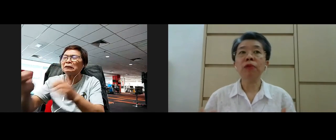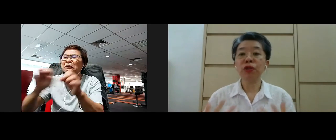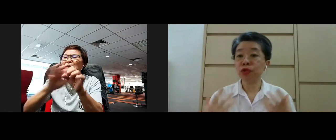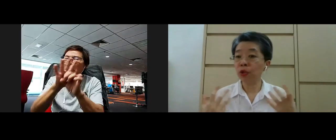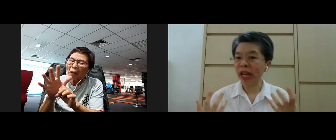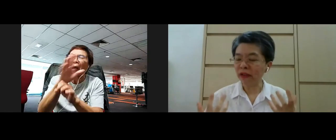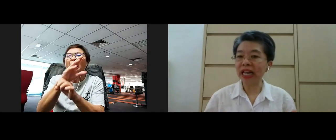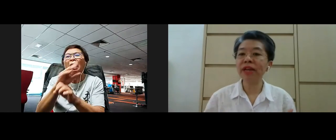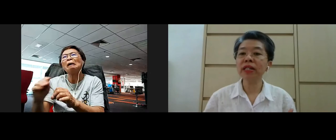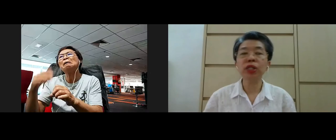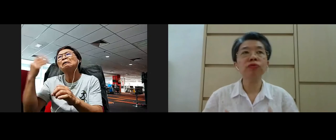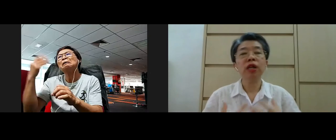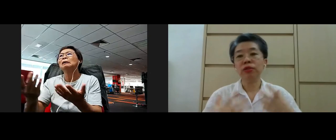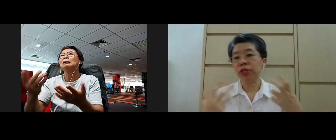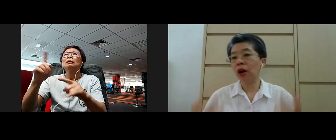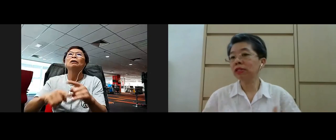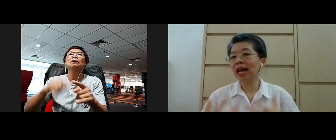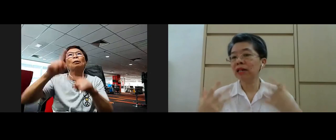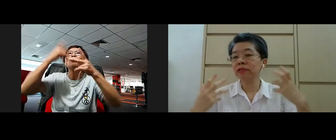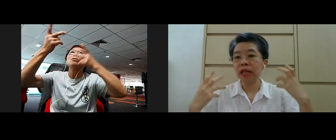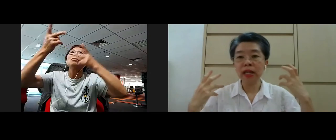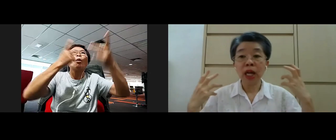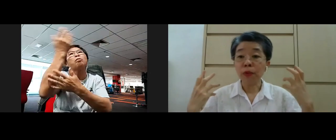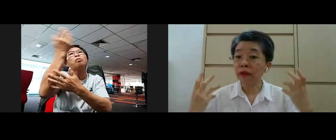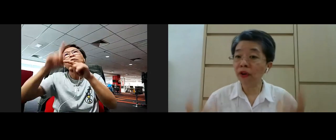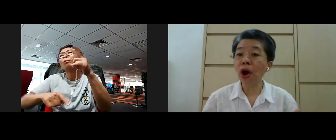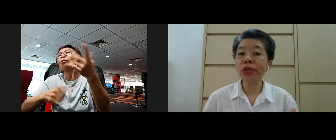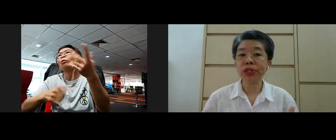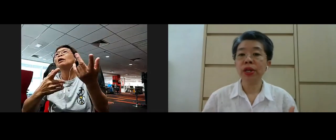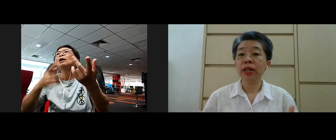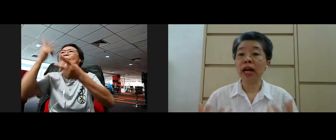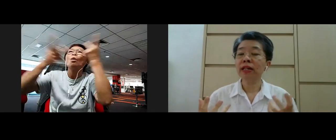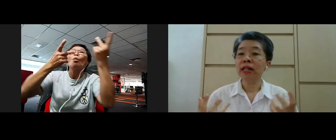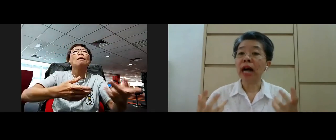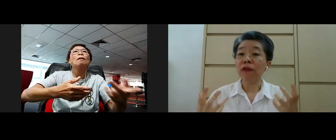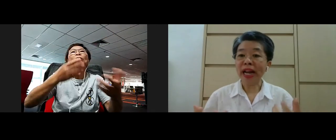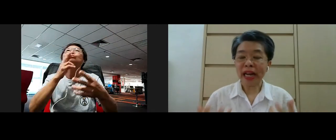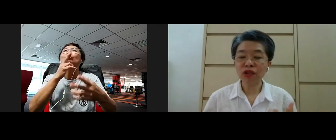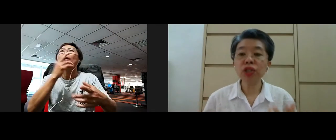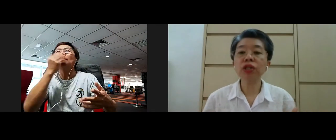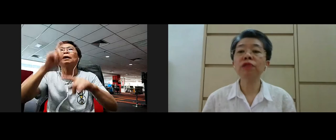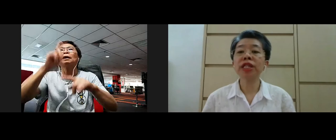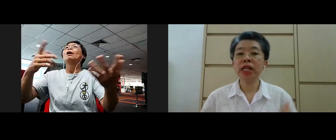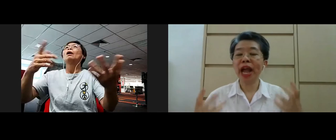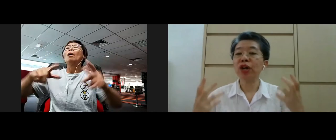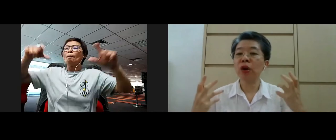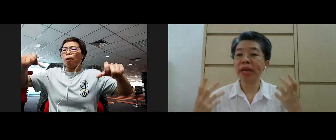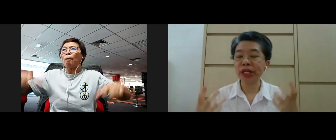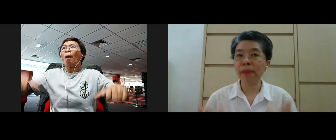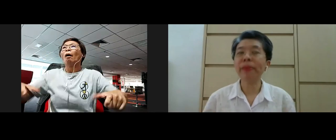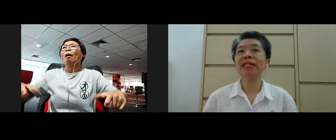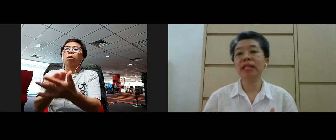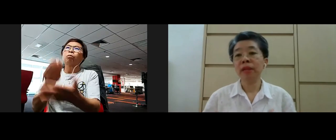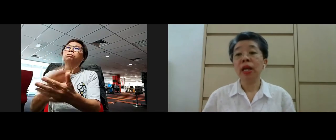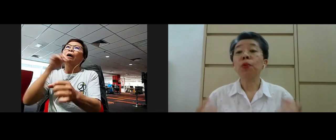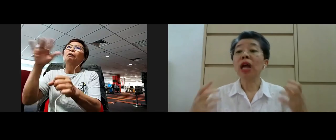our usual way of living due to lockdown yeah we have lost yeah our financial security economic